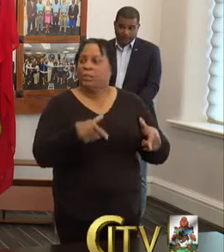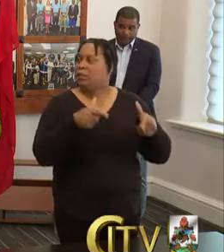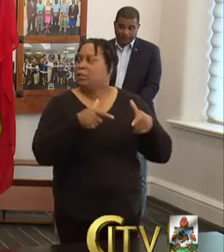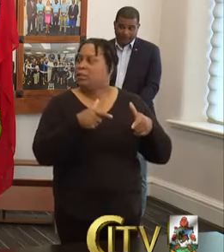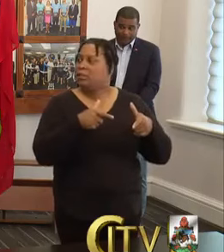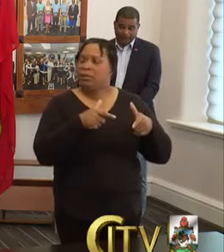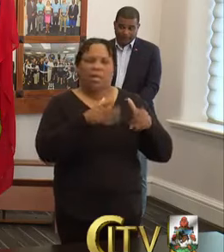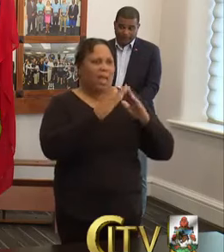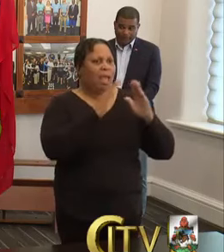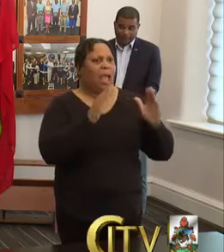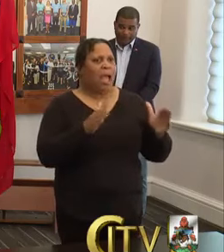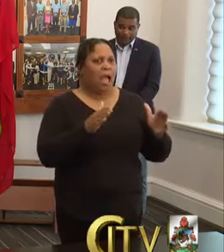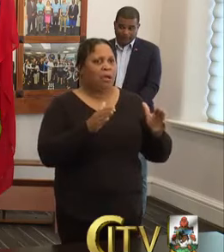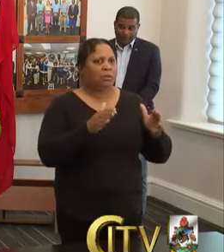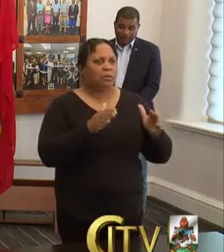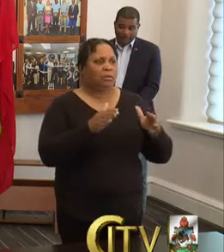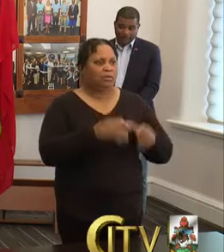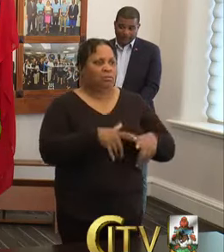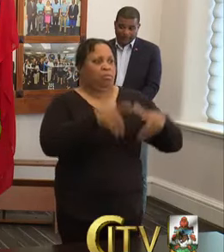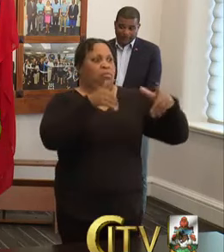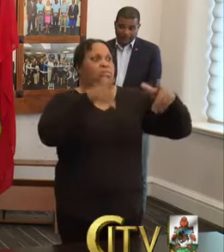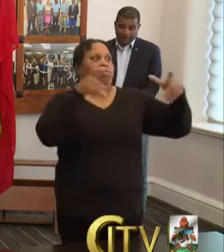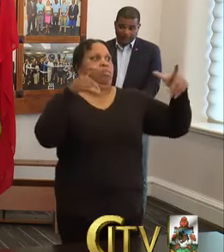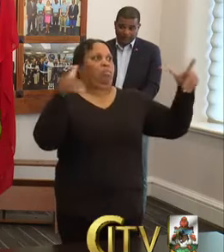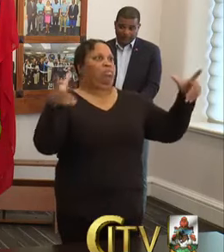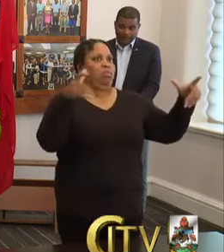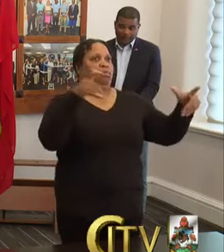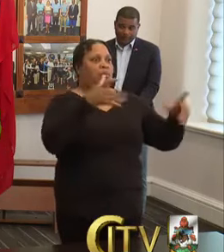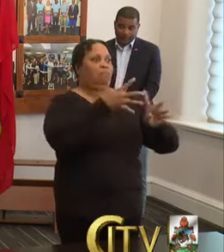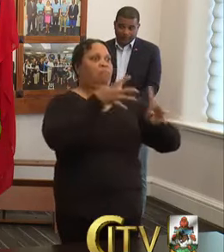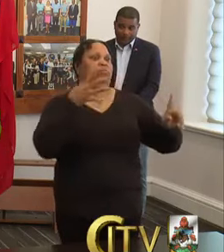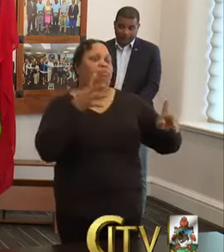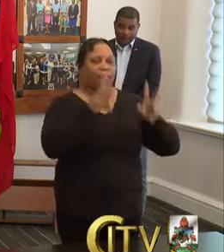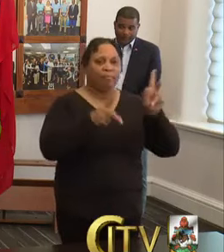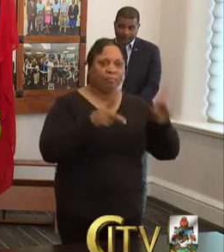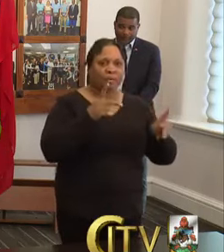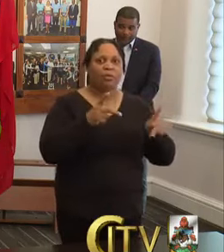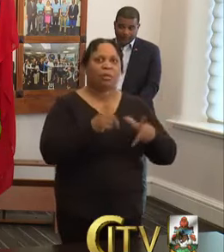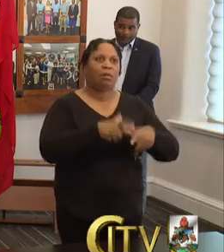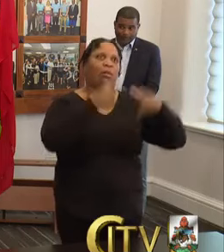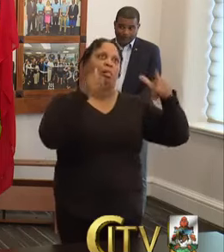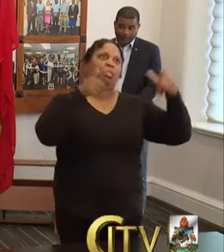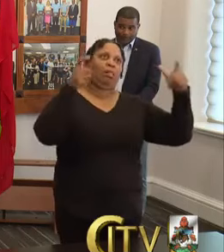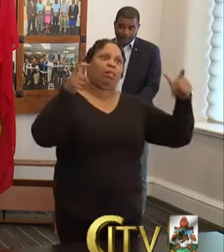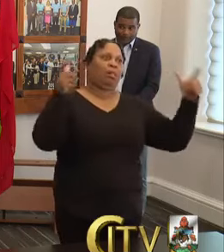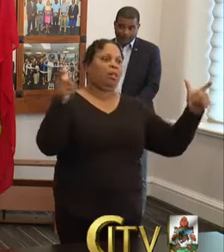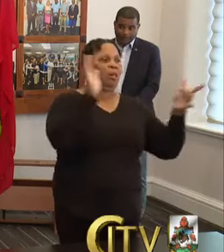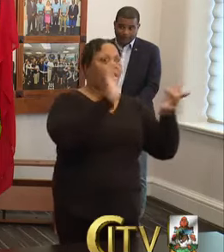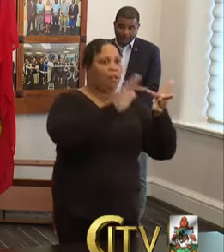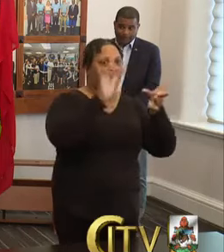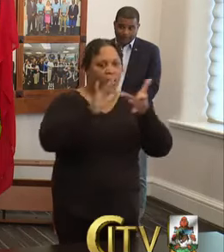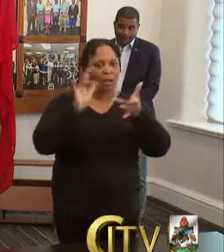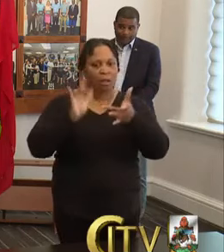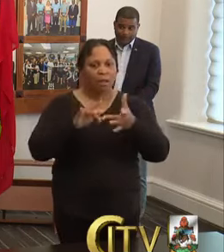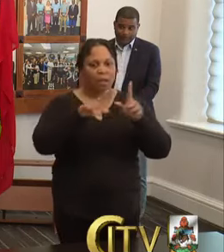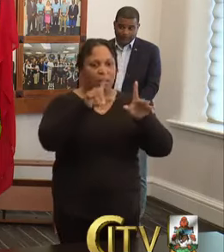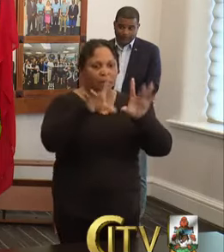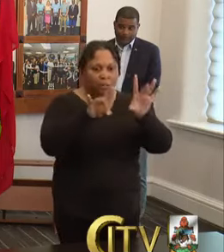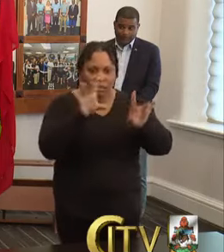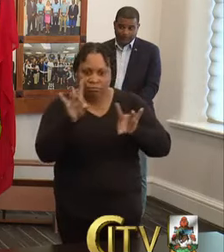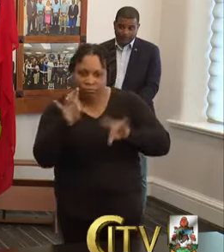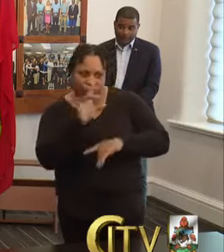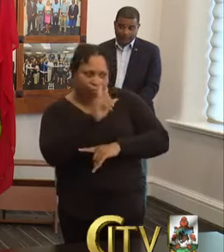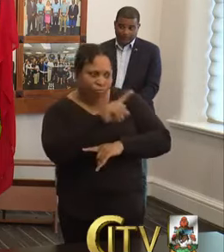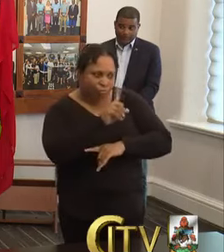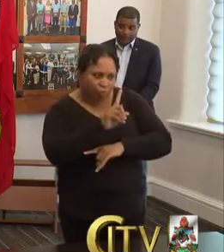household is very, very large, then there's a requirement to do quite an extensive amount of contact tracing. Following that, then they look